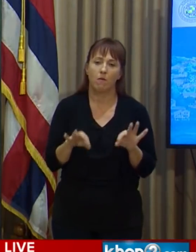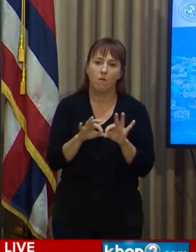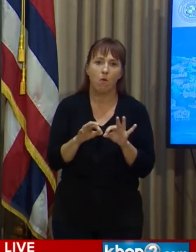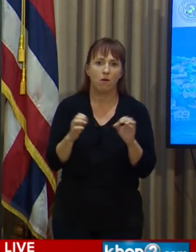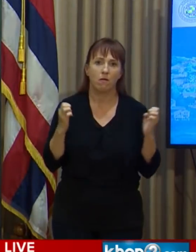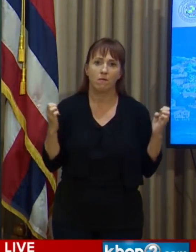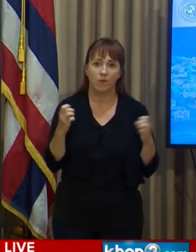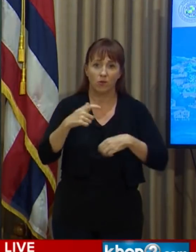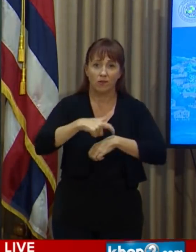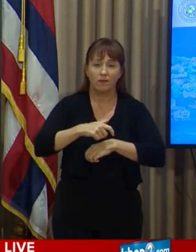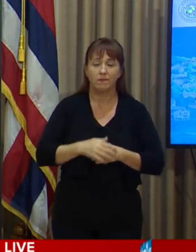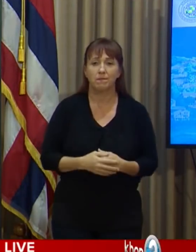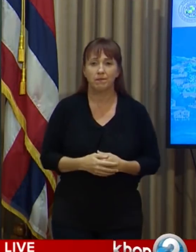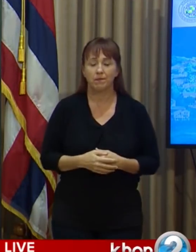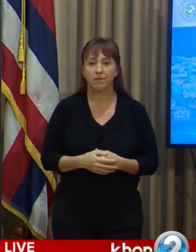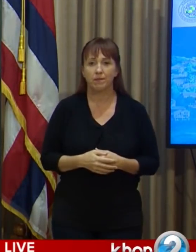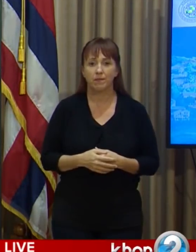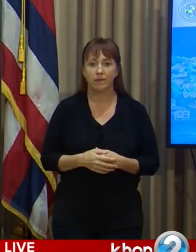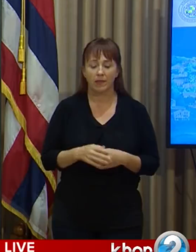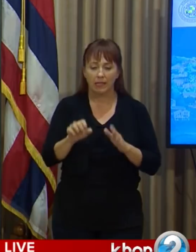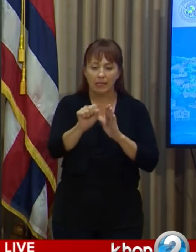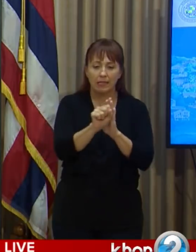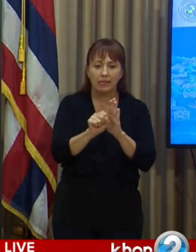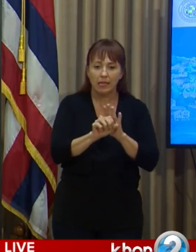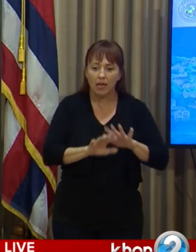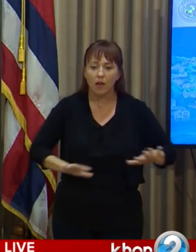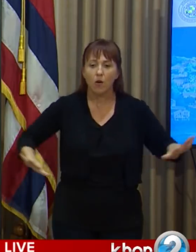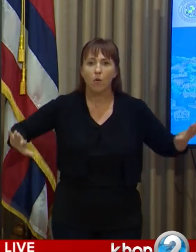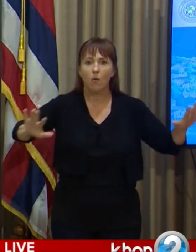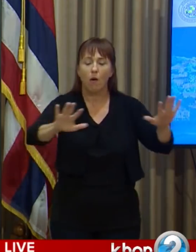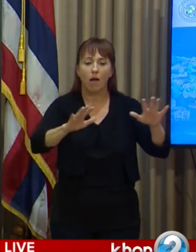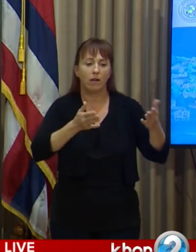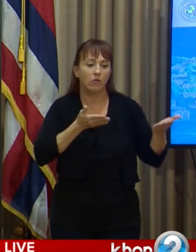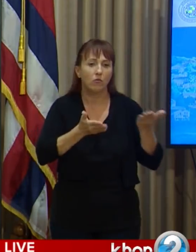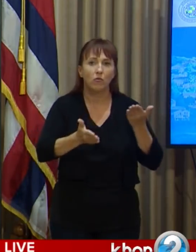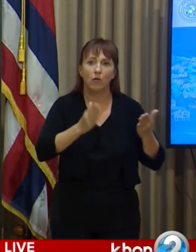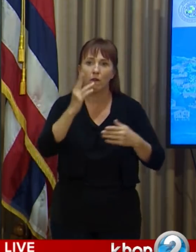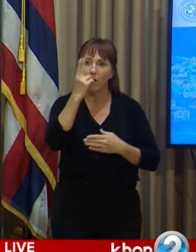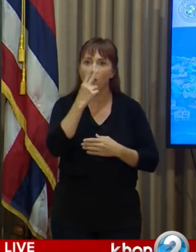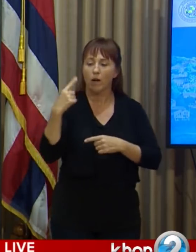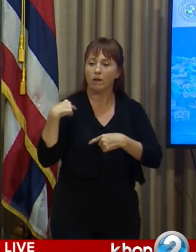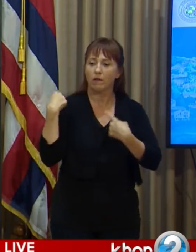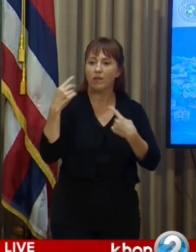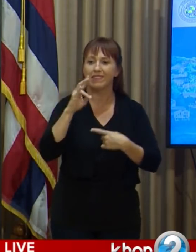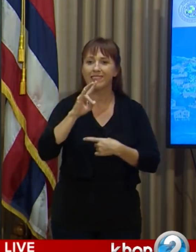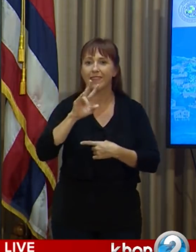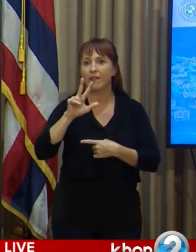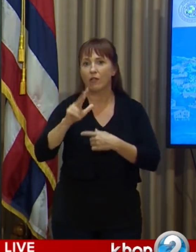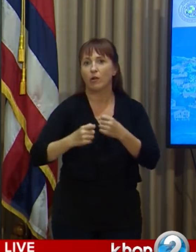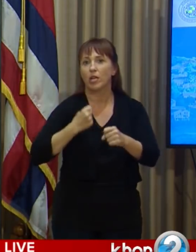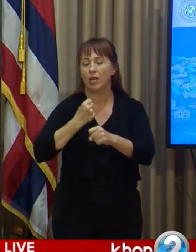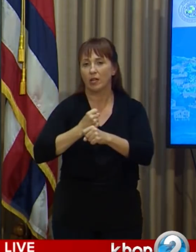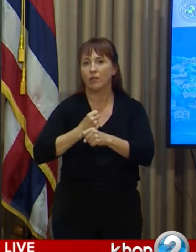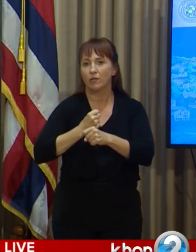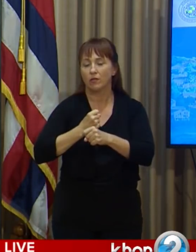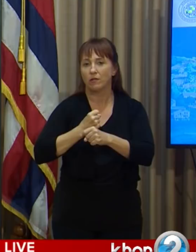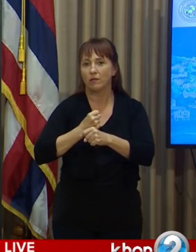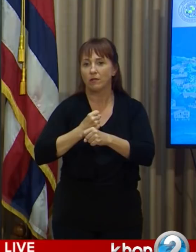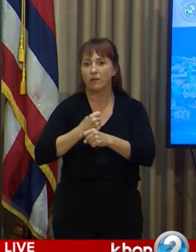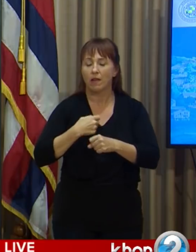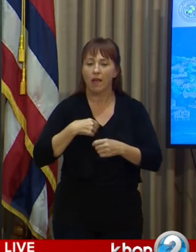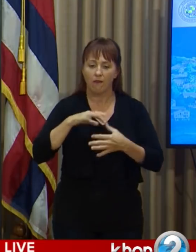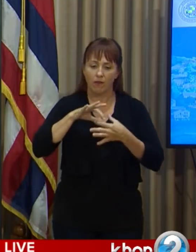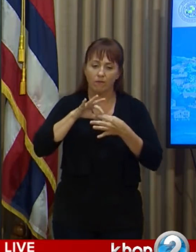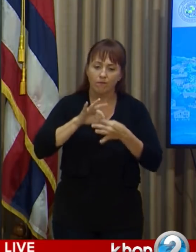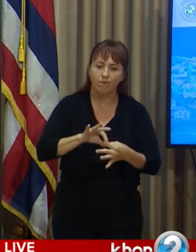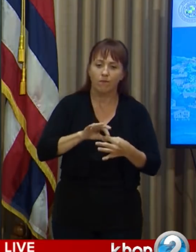Our dedicated statewide organization has been serving Hawai'i for the past 73 years, with core